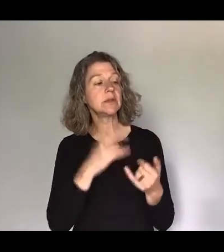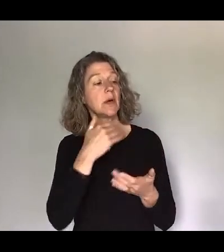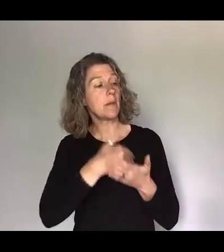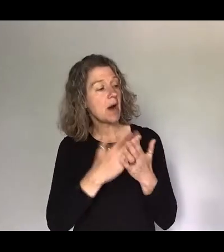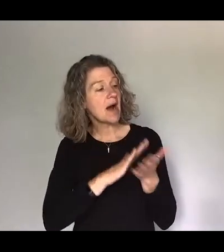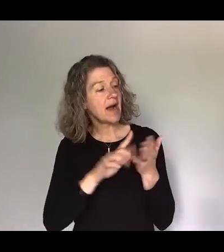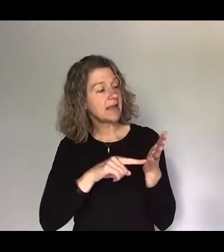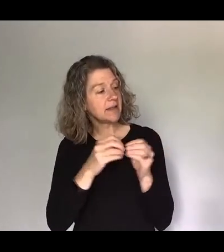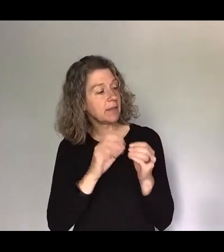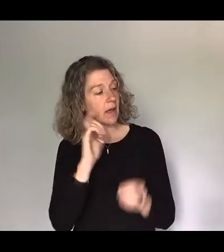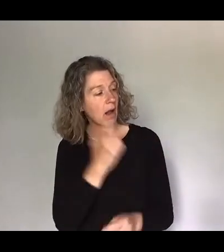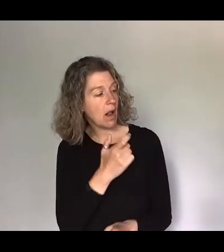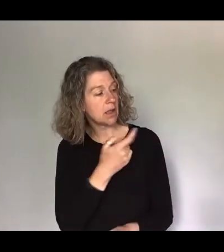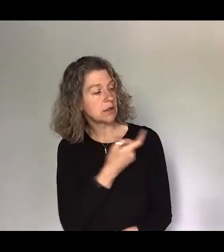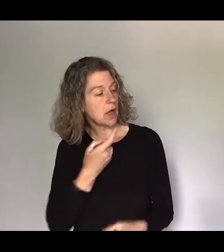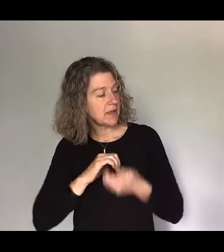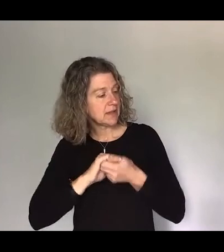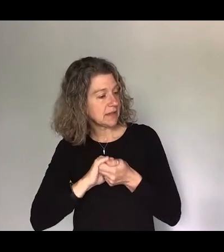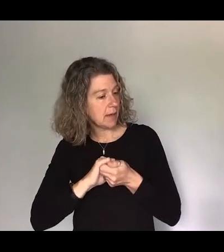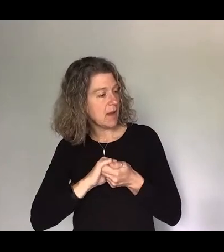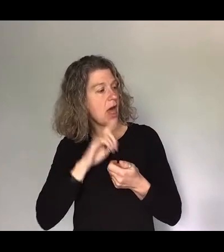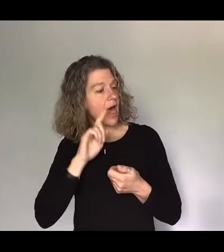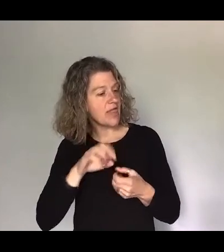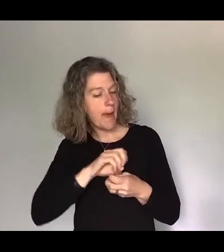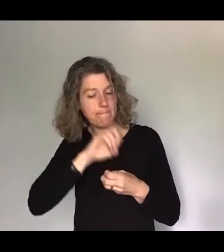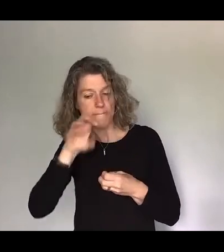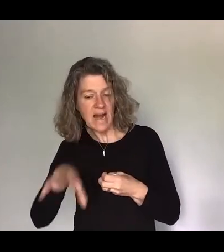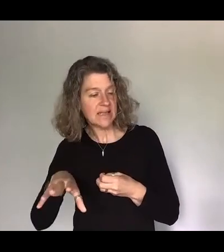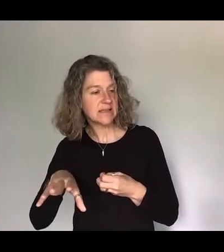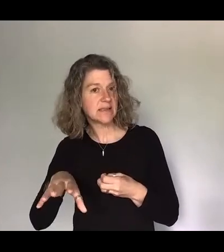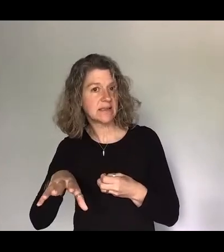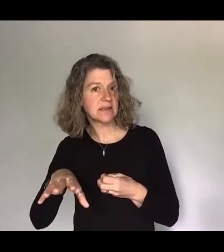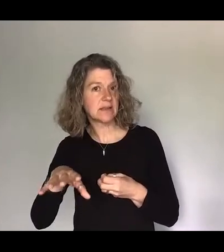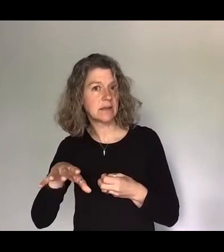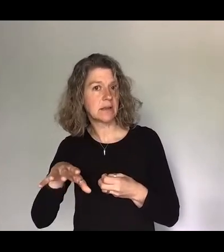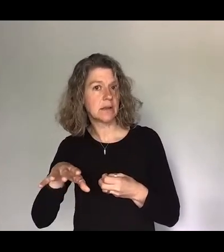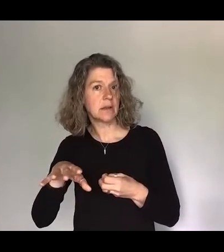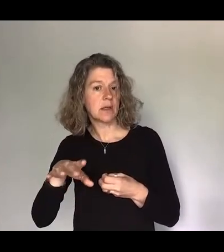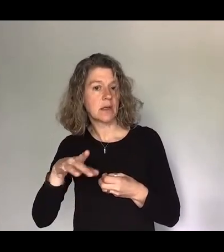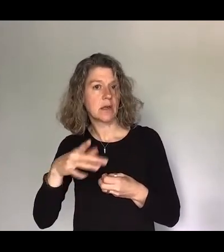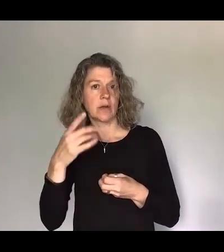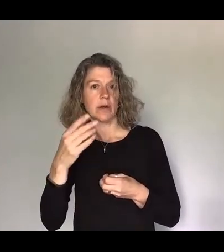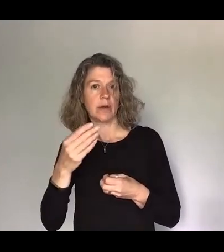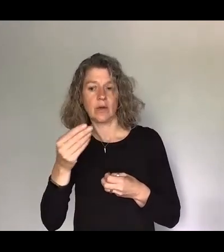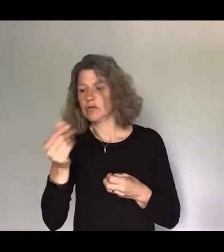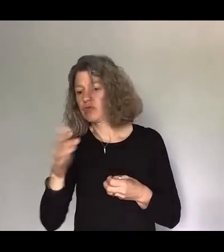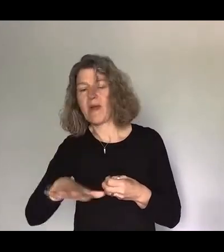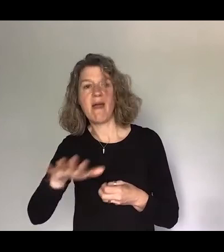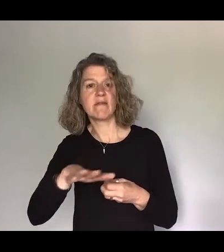coming along for the discipleship year and then being placed on one of the fields, streams. If you could be placed on one of the